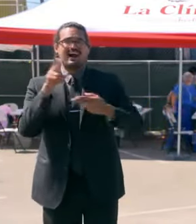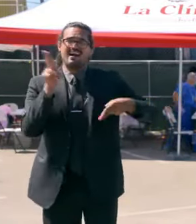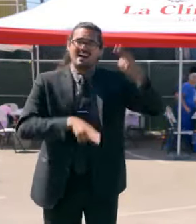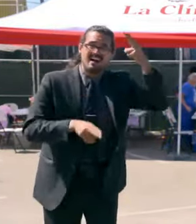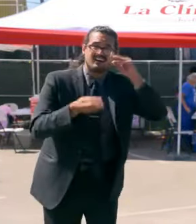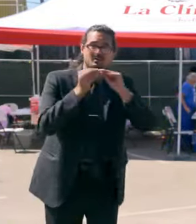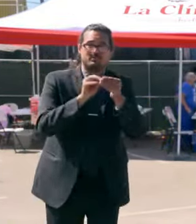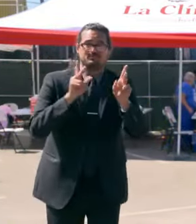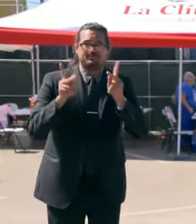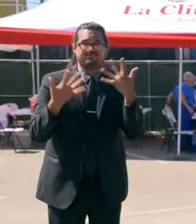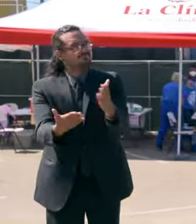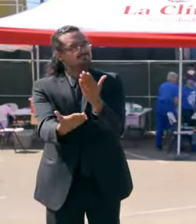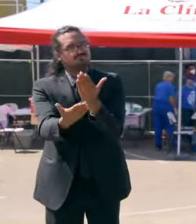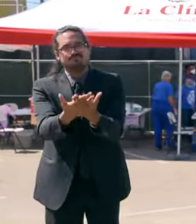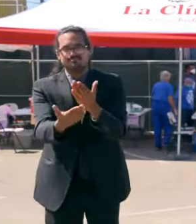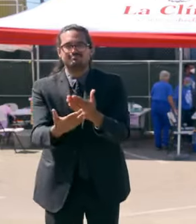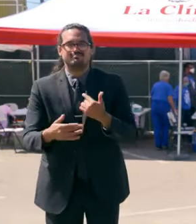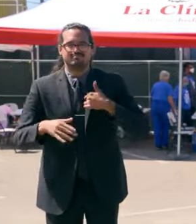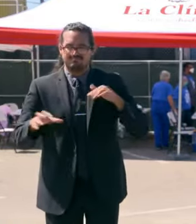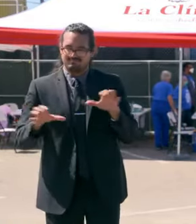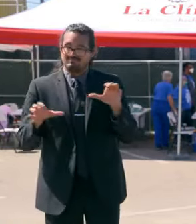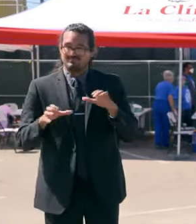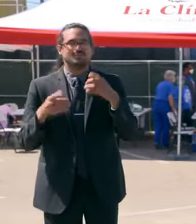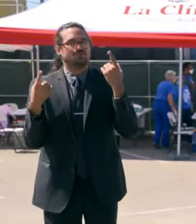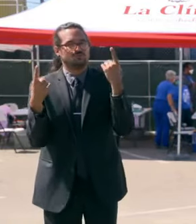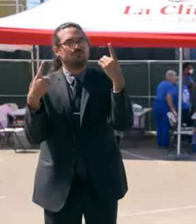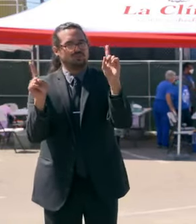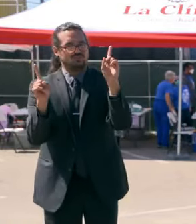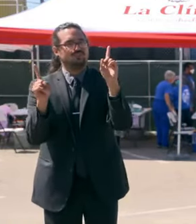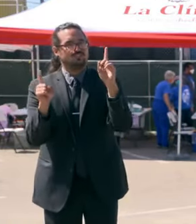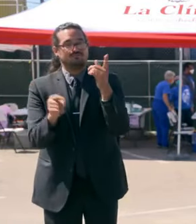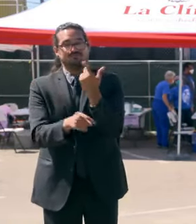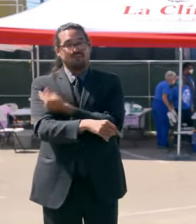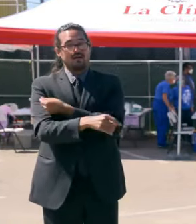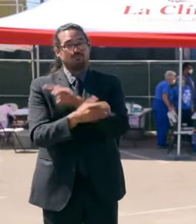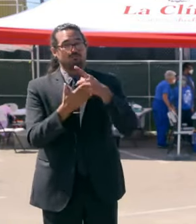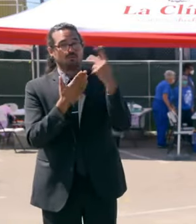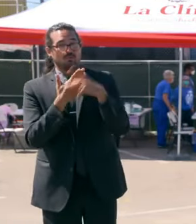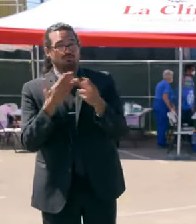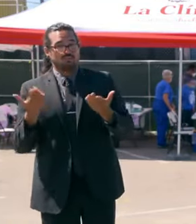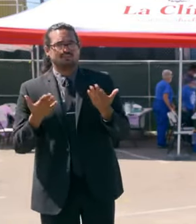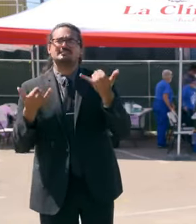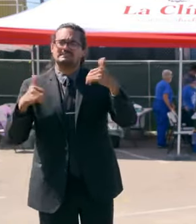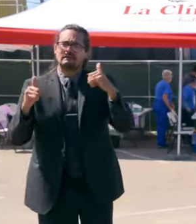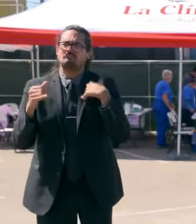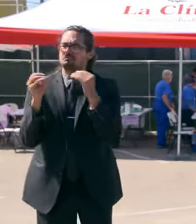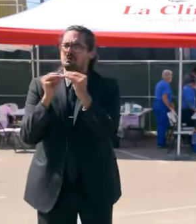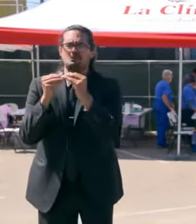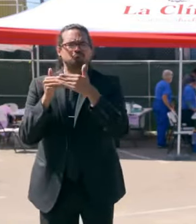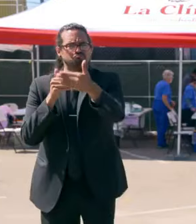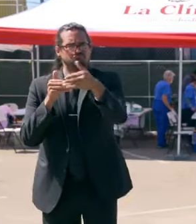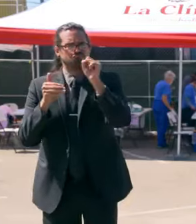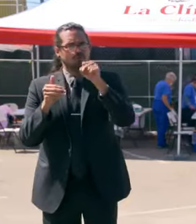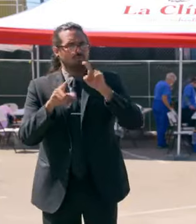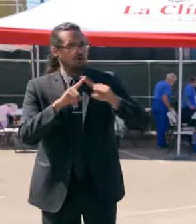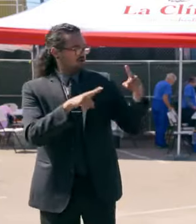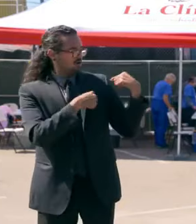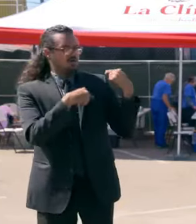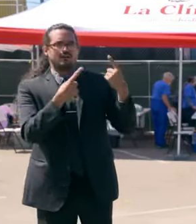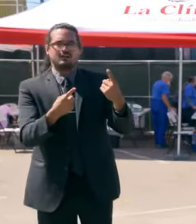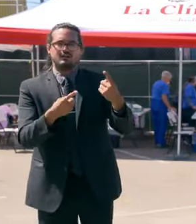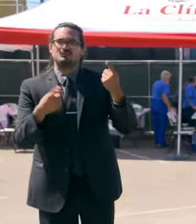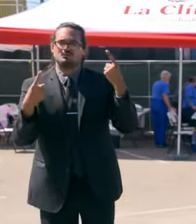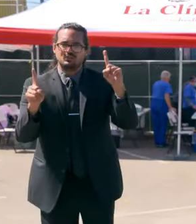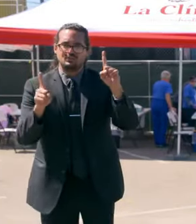And I think that's Demons' program. We want more work to do in that space. Yes, you are right. The next two weeks, there is an election. But the